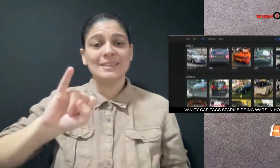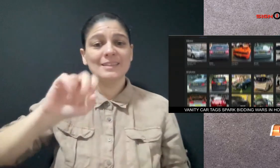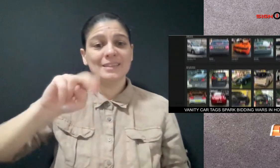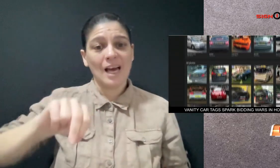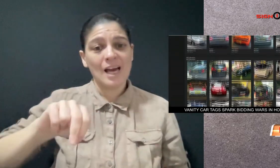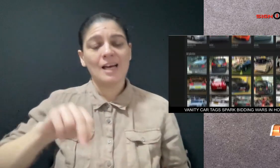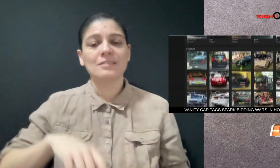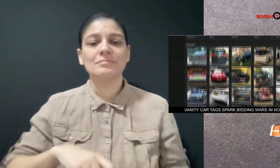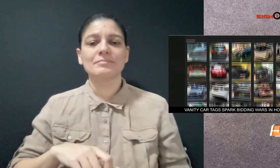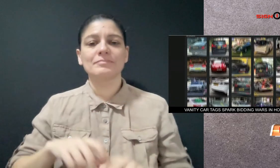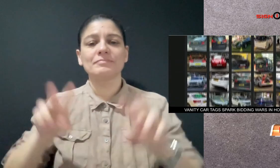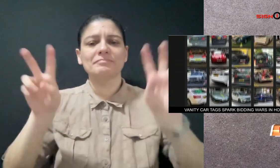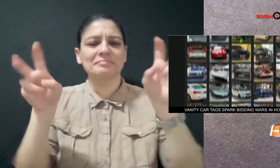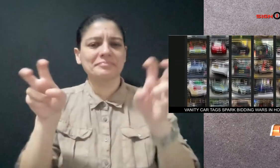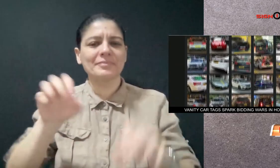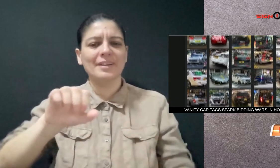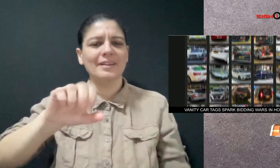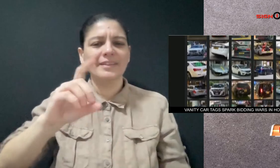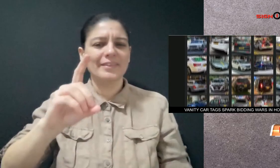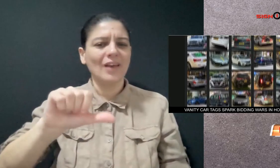dark side,